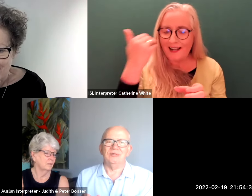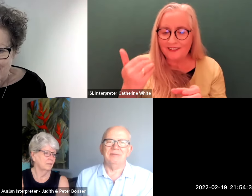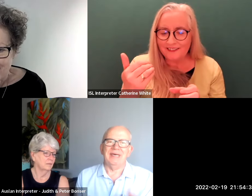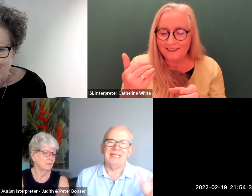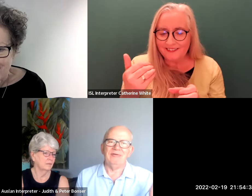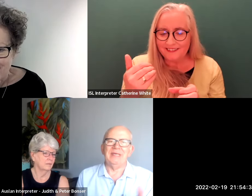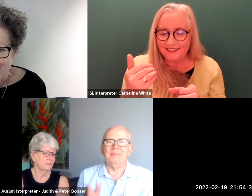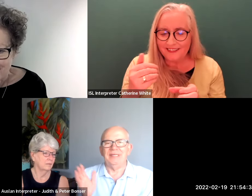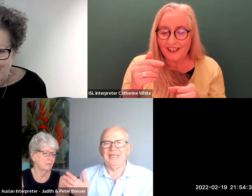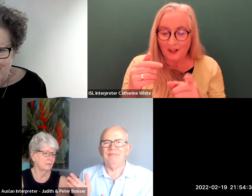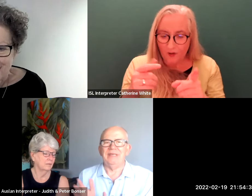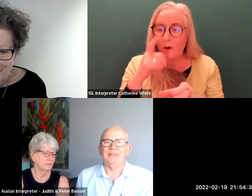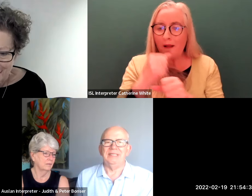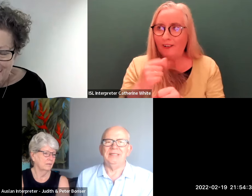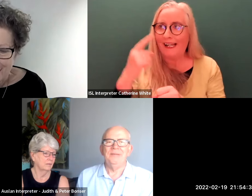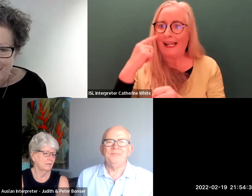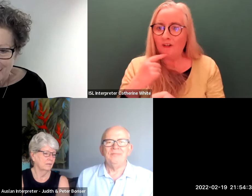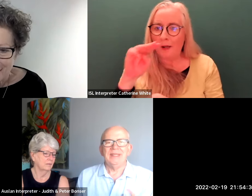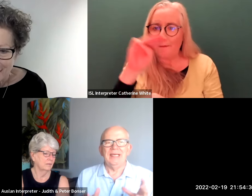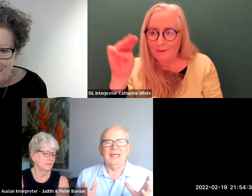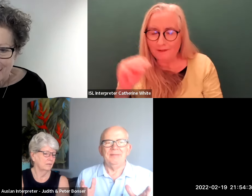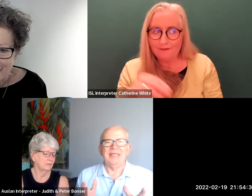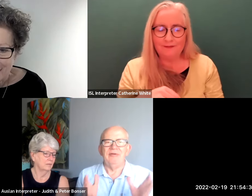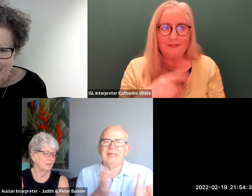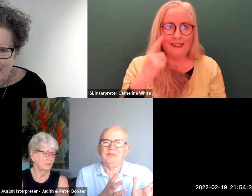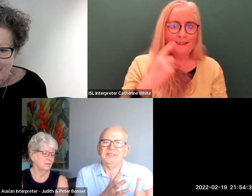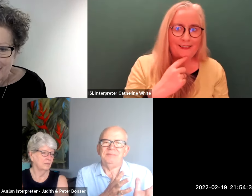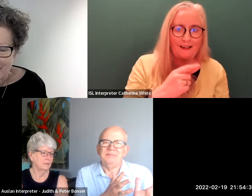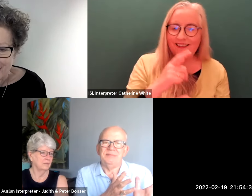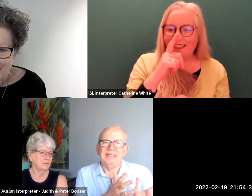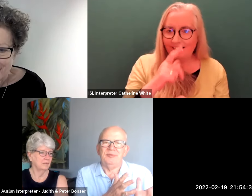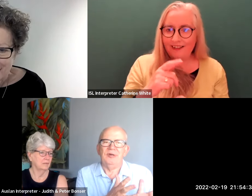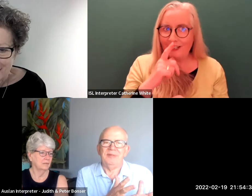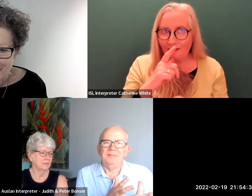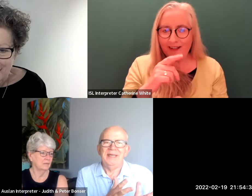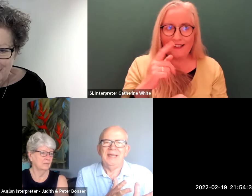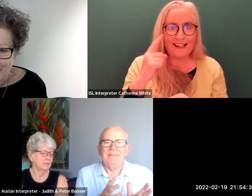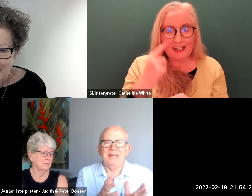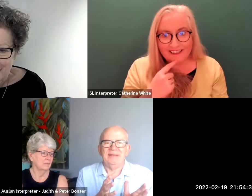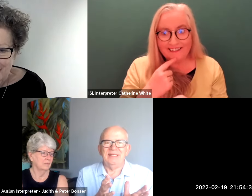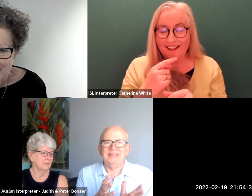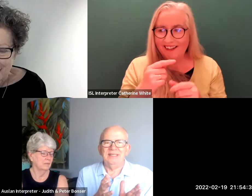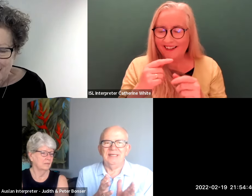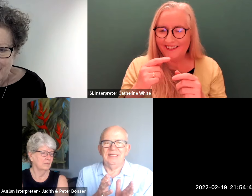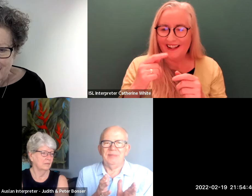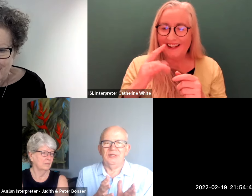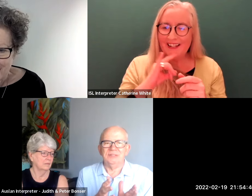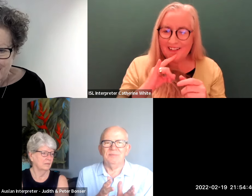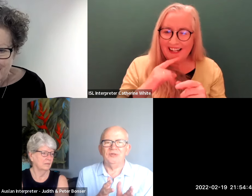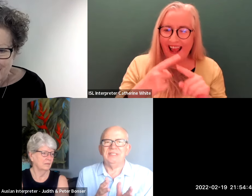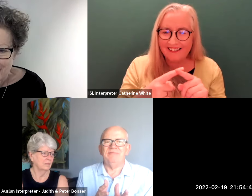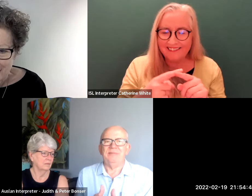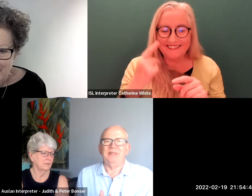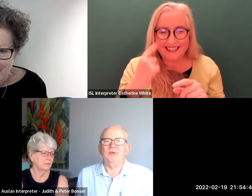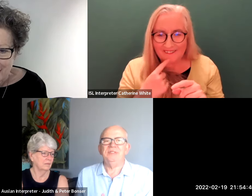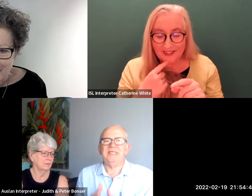to us talking about hearing people and deaf people and um hearing people seem to be the problem but i think because